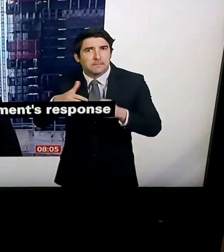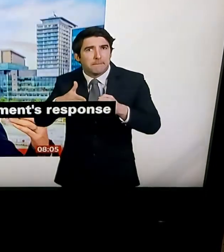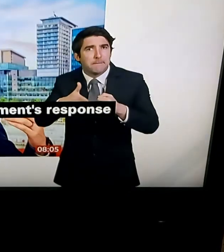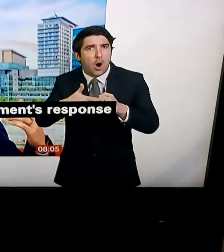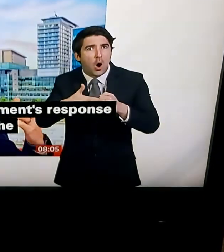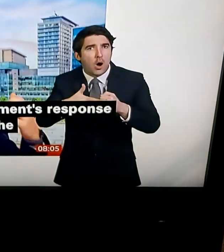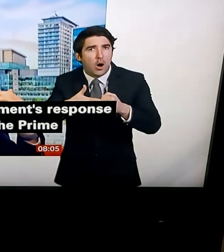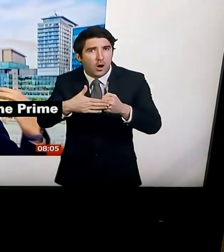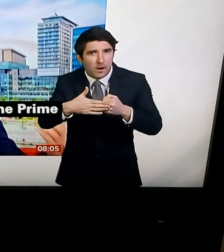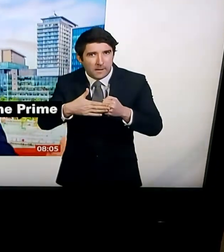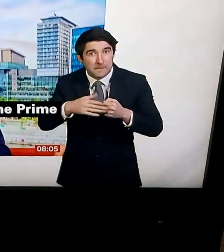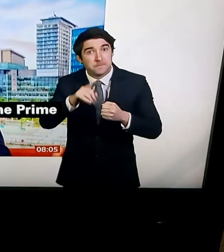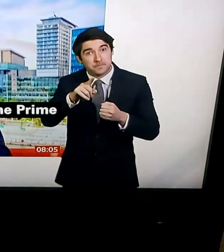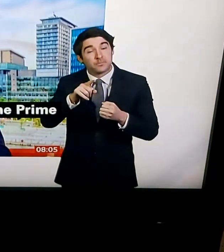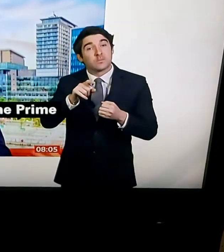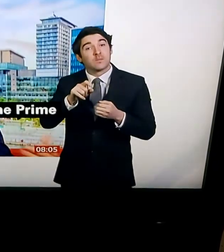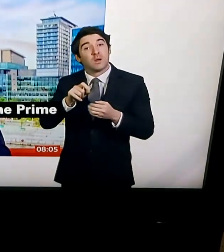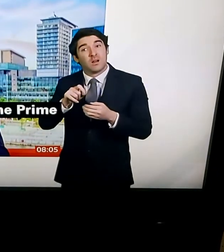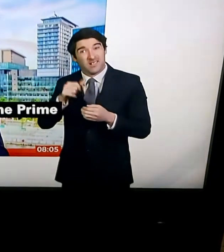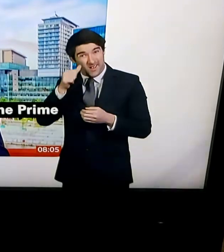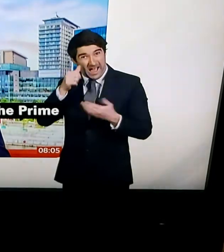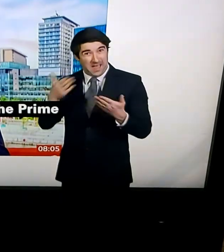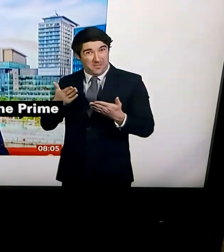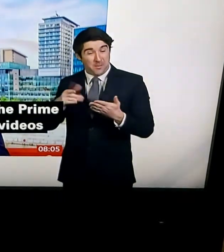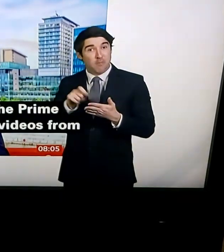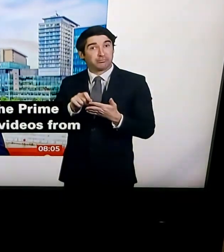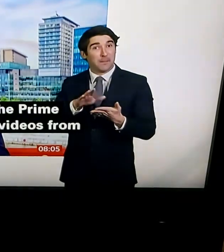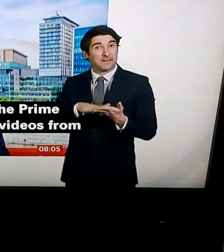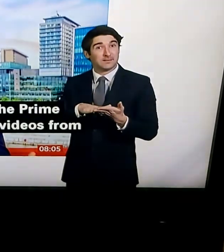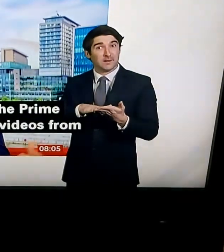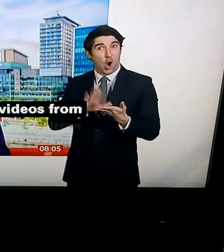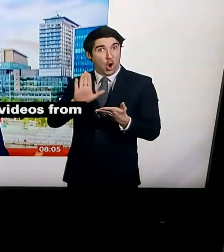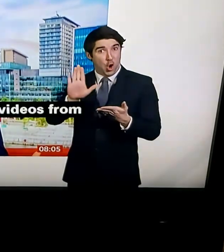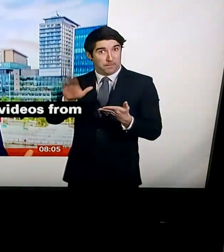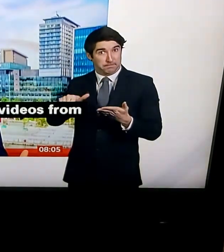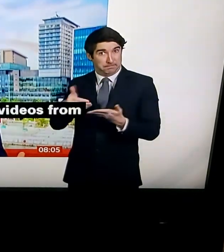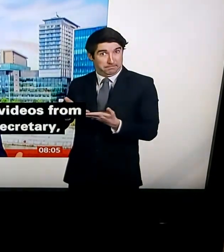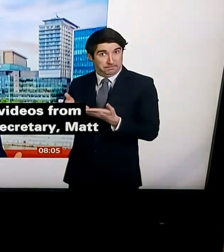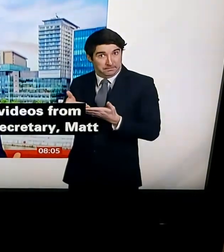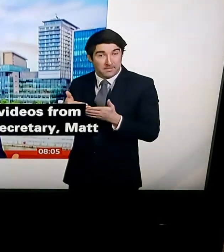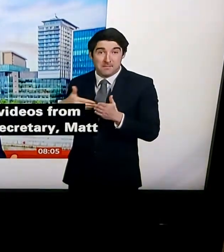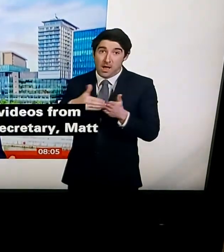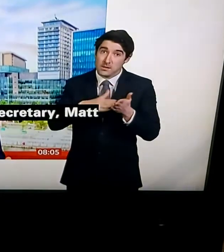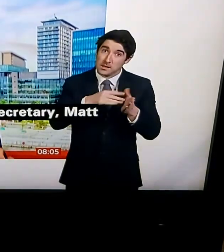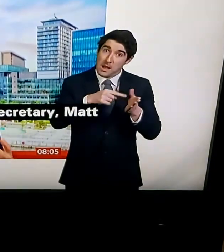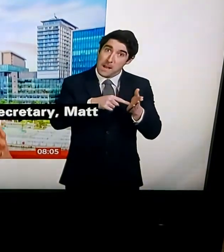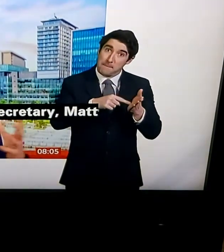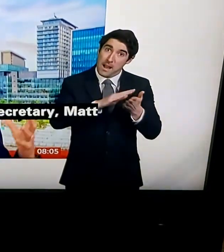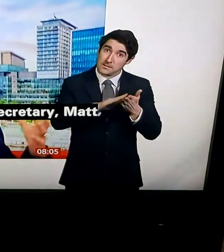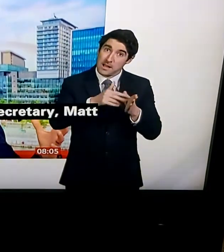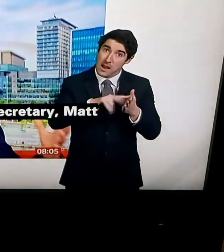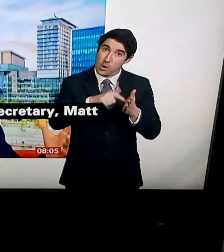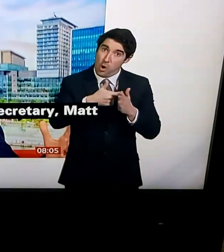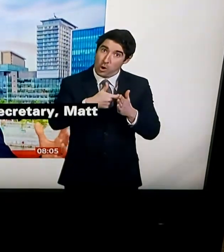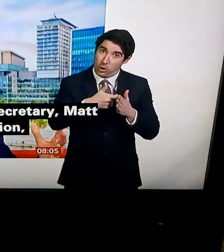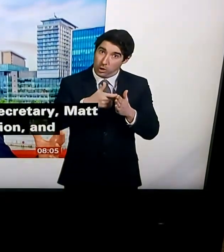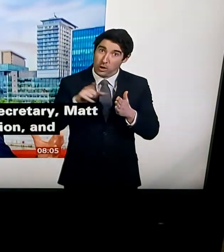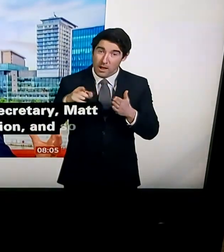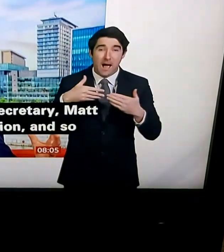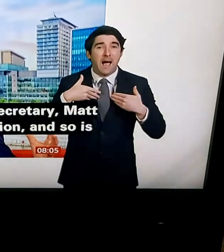There's no health secretary. Matt Hancock's also in isolation as well. And so to Professor Chris Whitty. So, you know, the big hitters in government at the